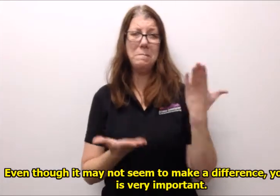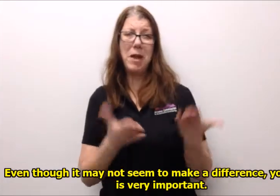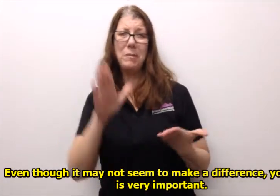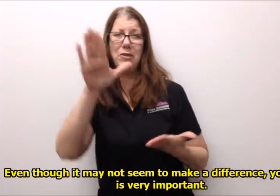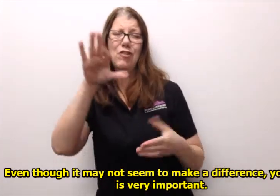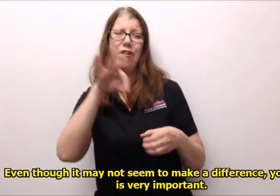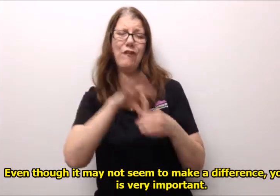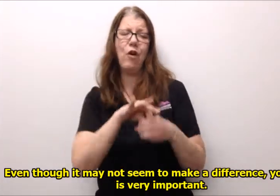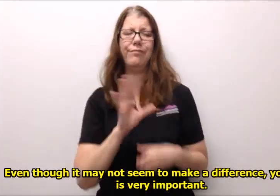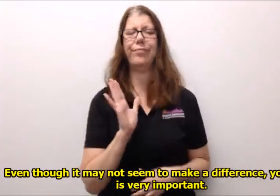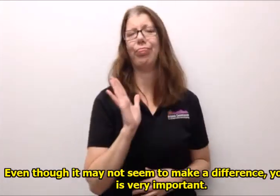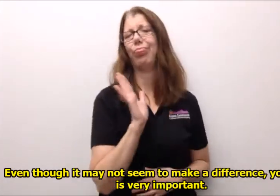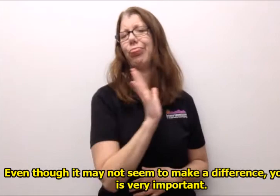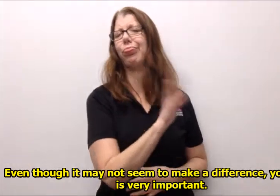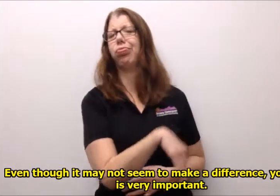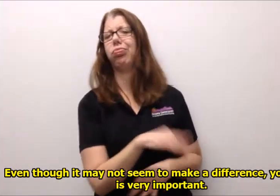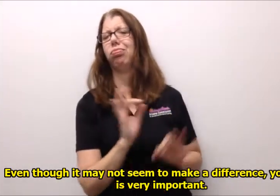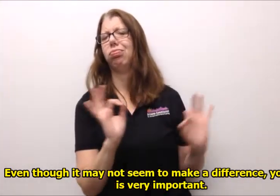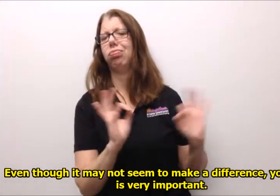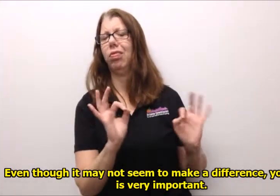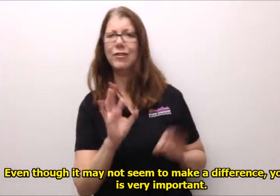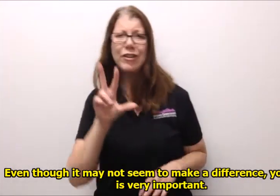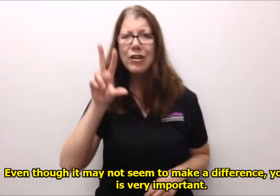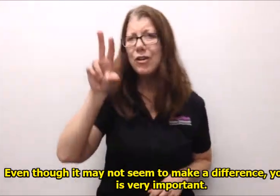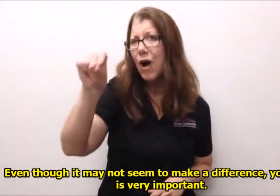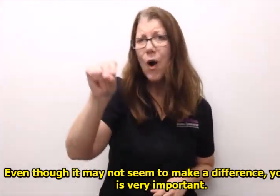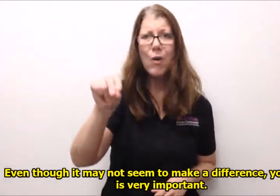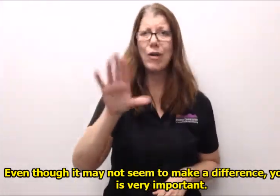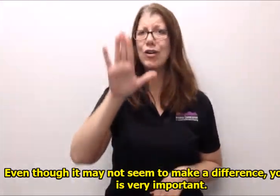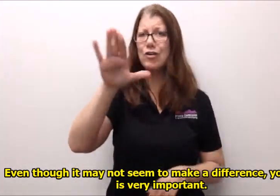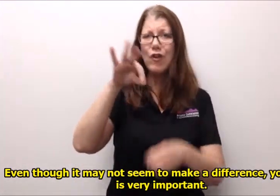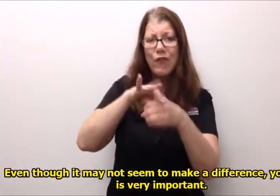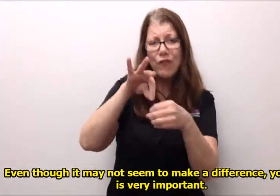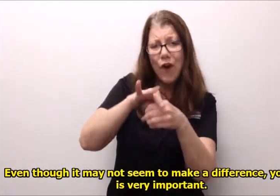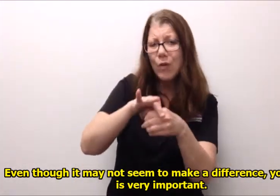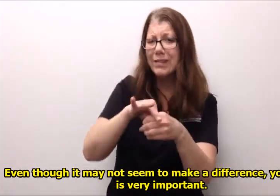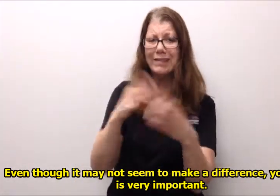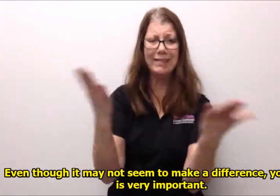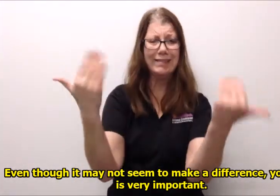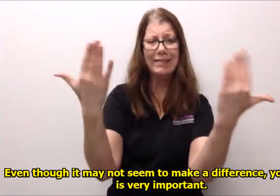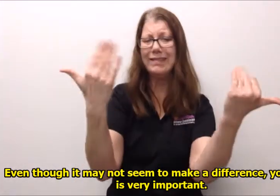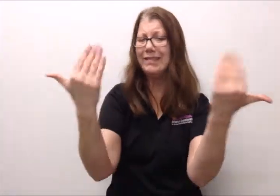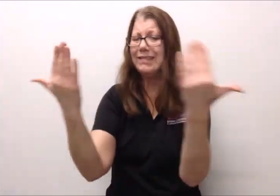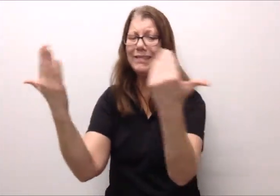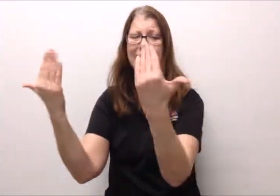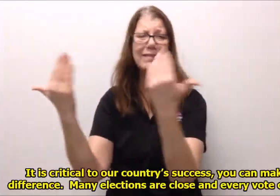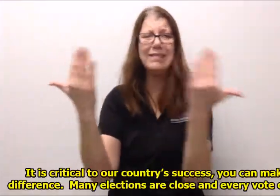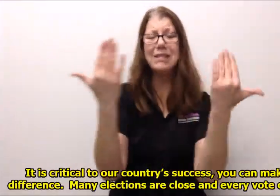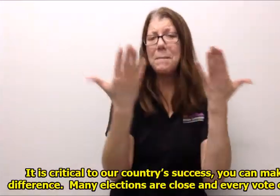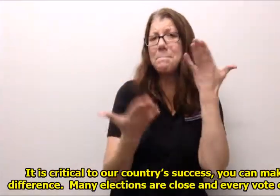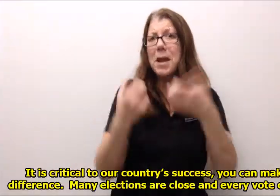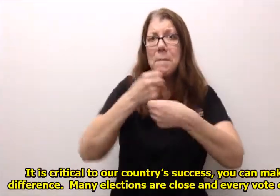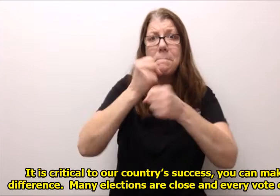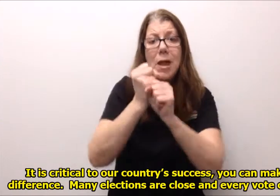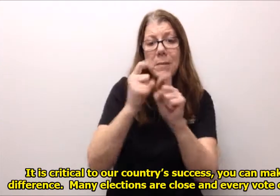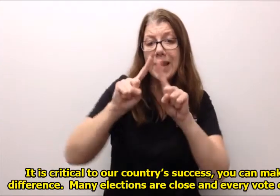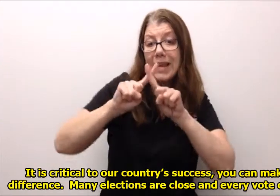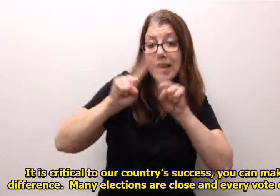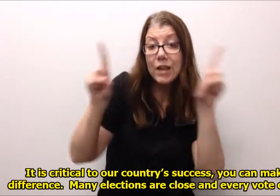difference your vote is very important it is critical to our country's